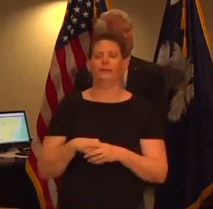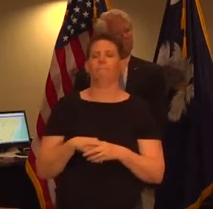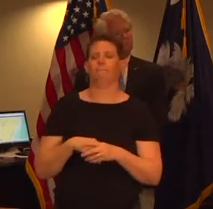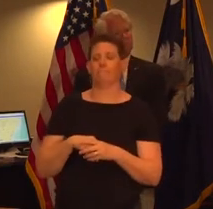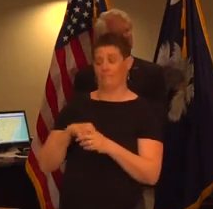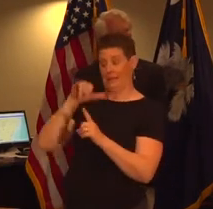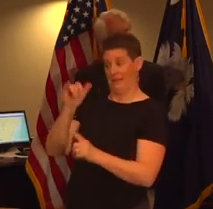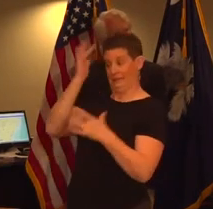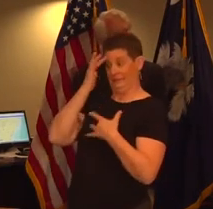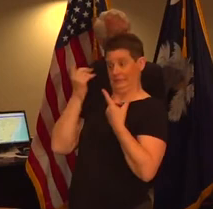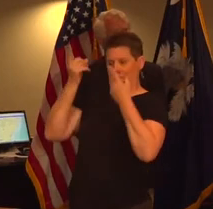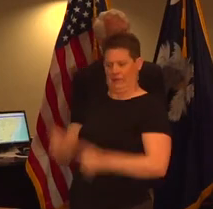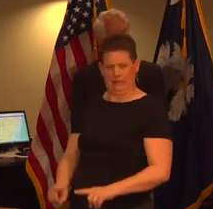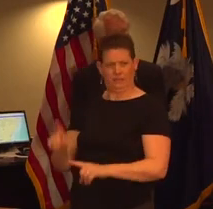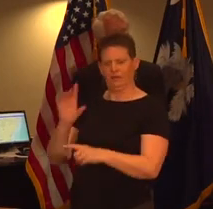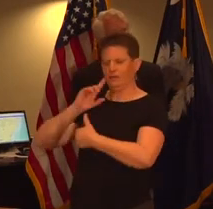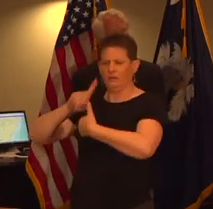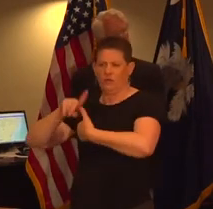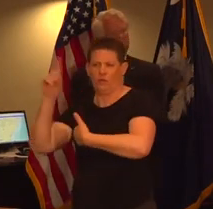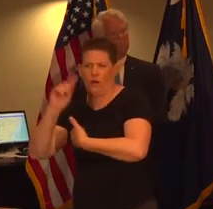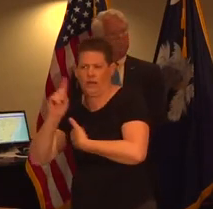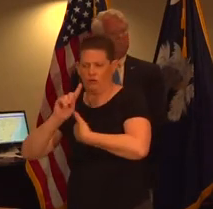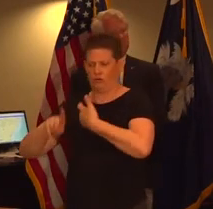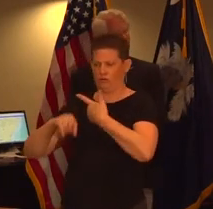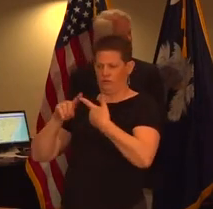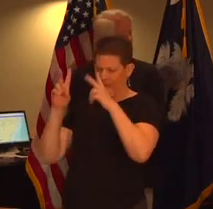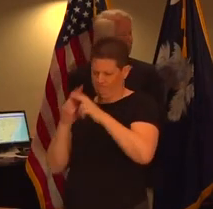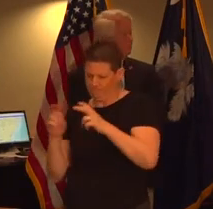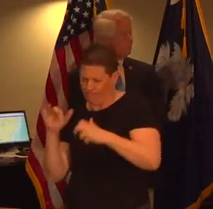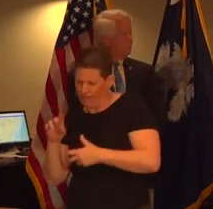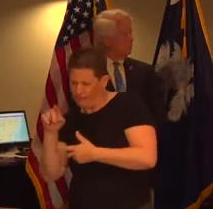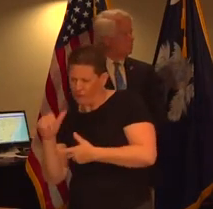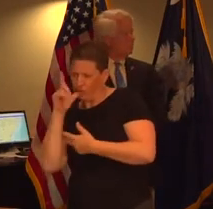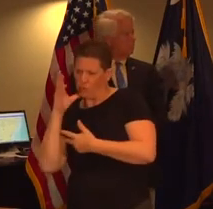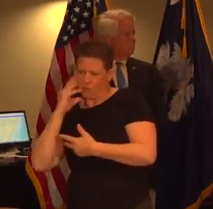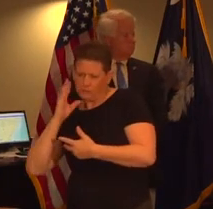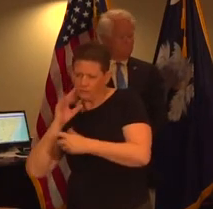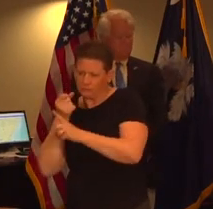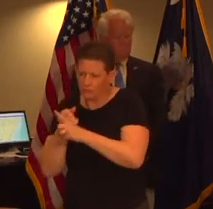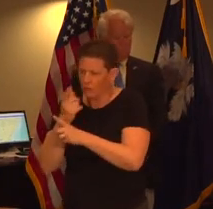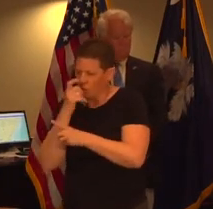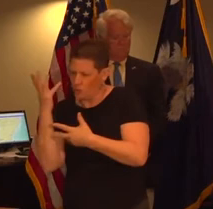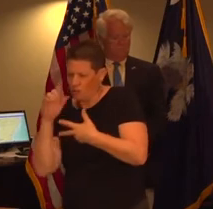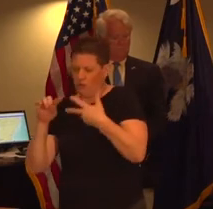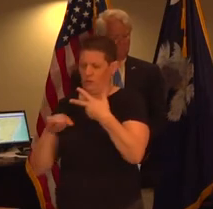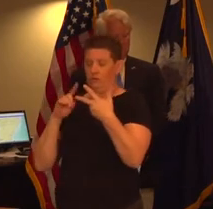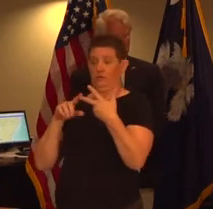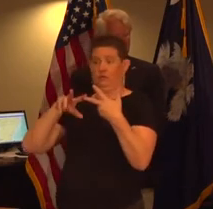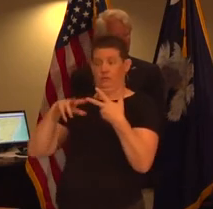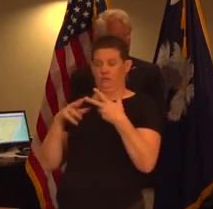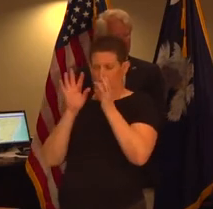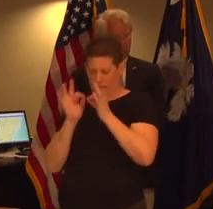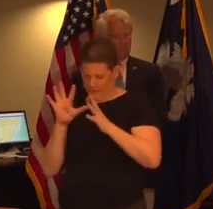where diseases are occurring to analyze the data so that we can understand who is being affected and then to interpret and